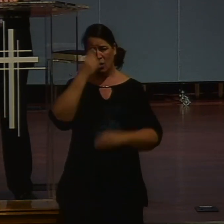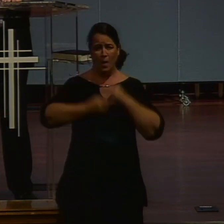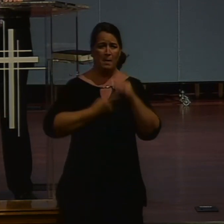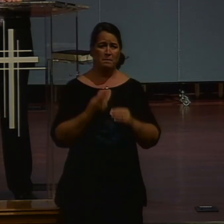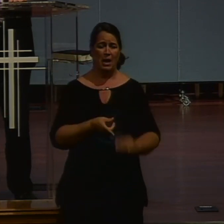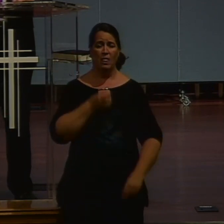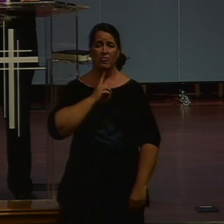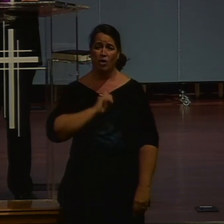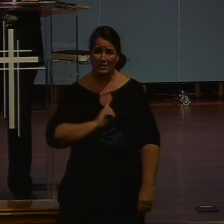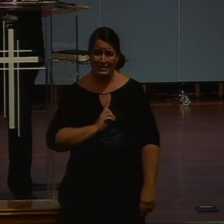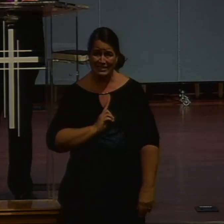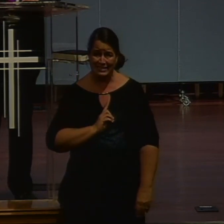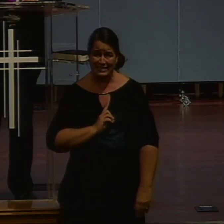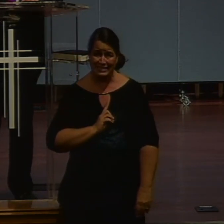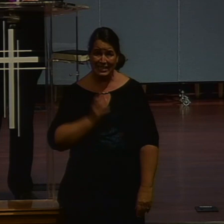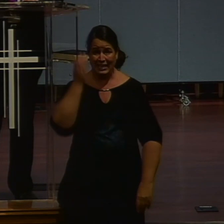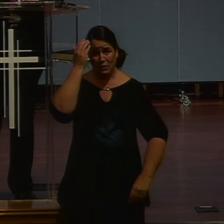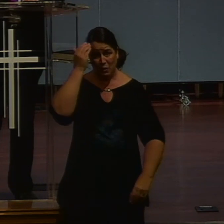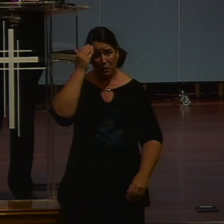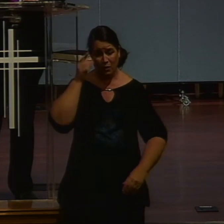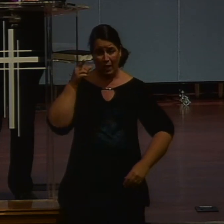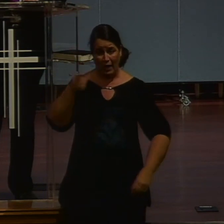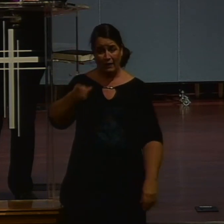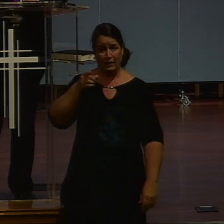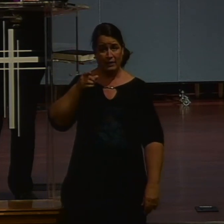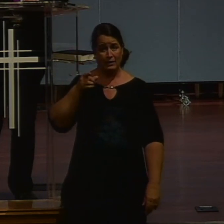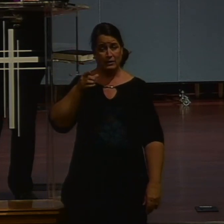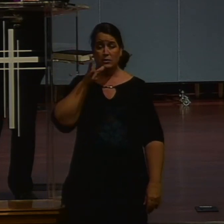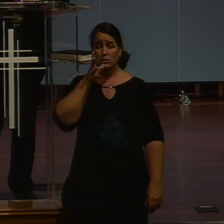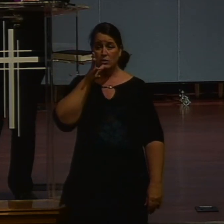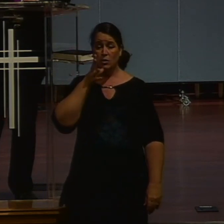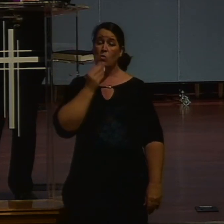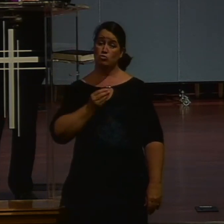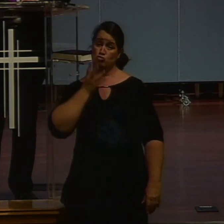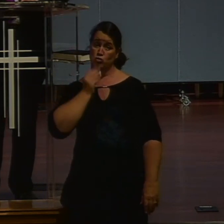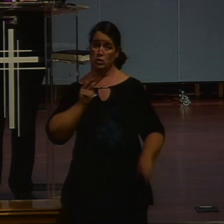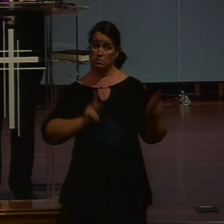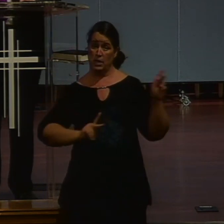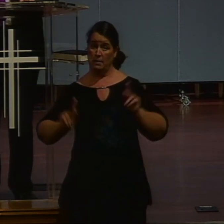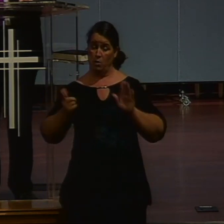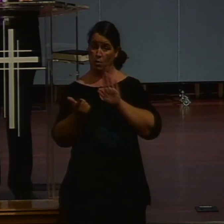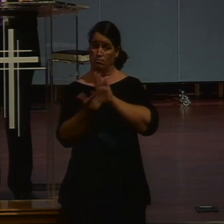about thirst. He knows he knew about the fact that Jewish people had no dealings with Samaritans. And so he